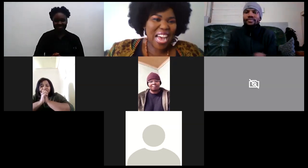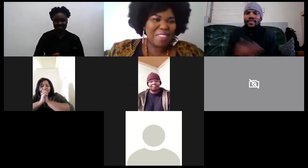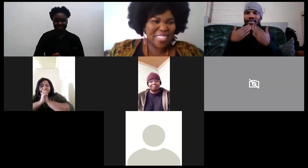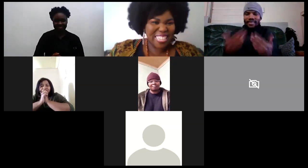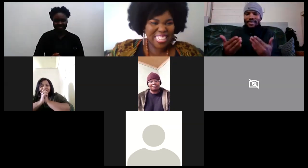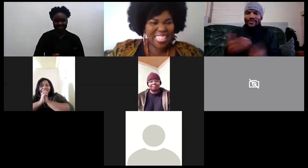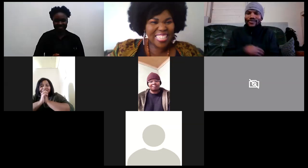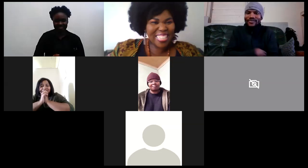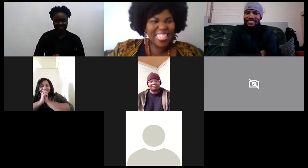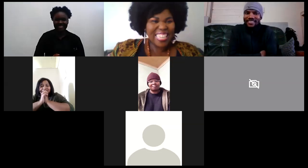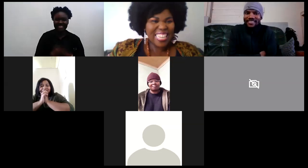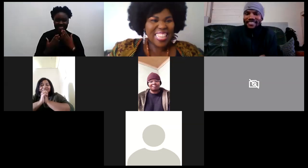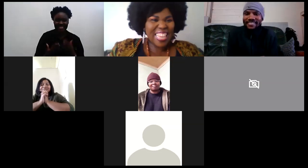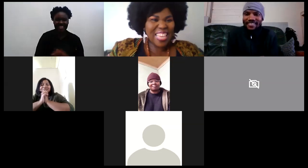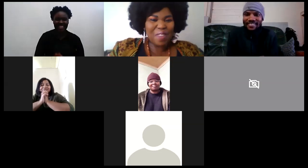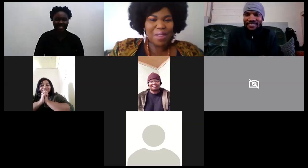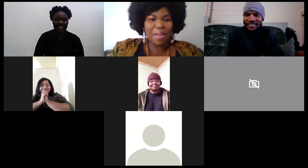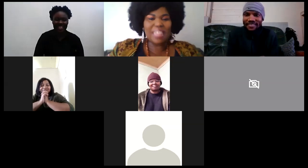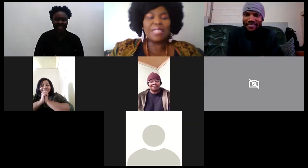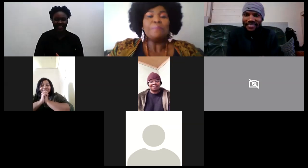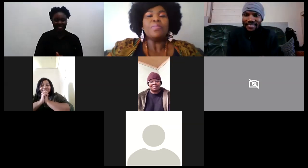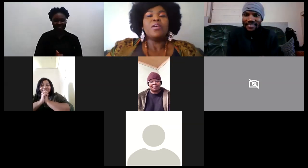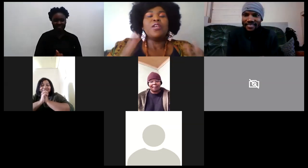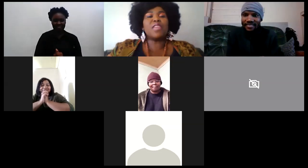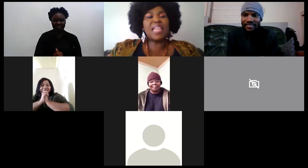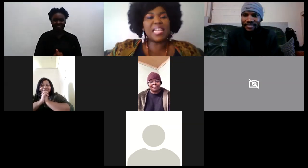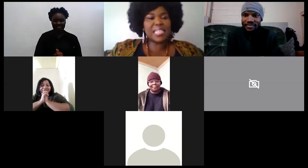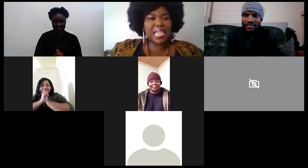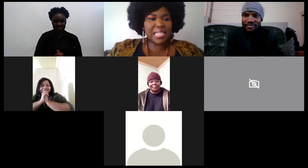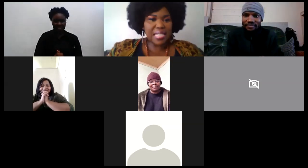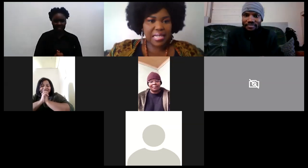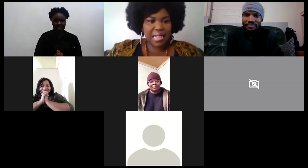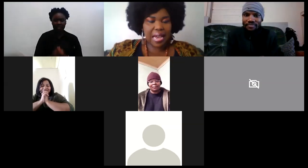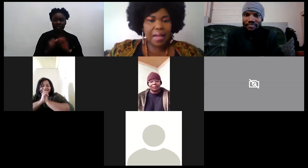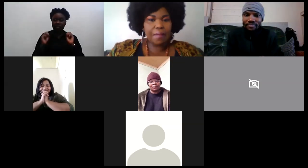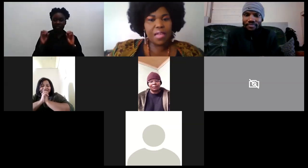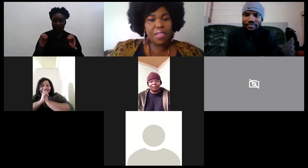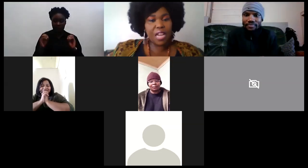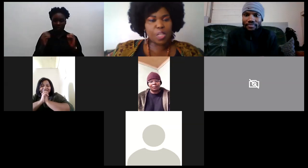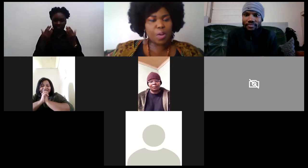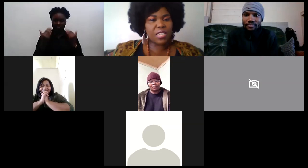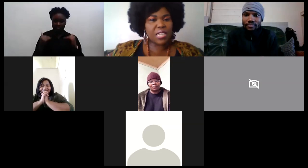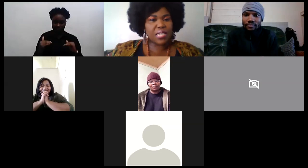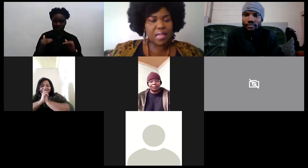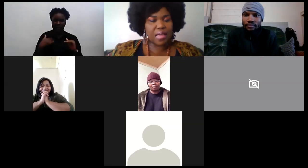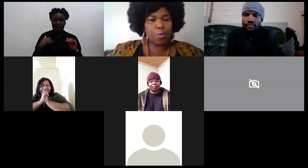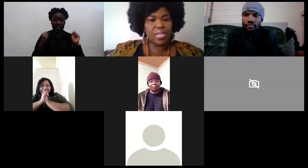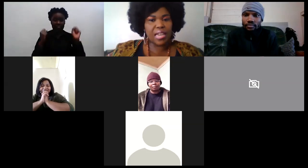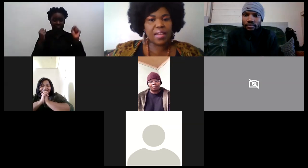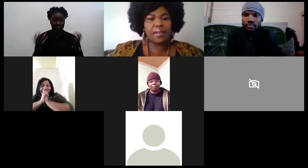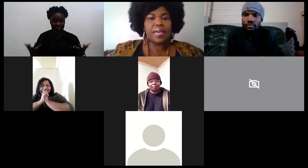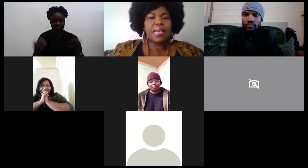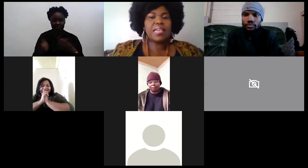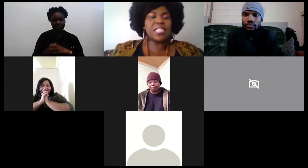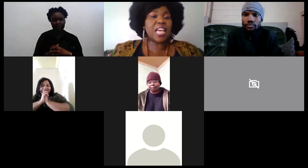you very much so the next session that's uh the the next point that then we